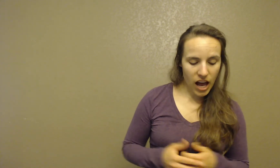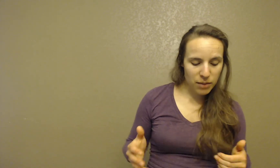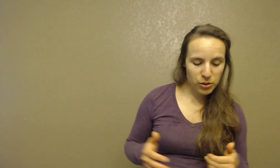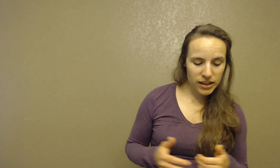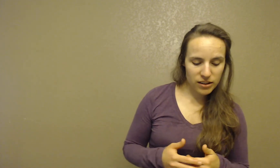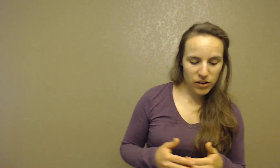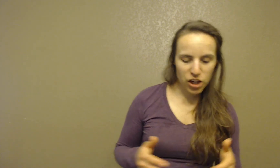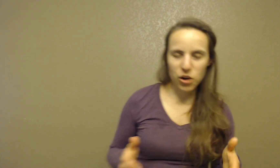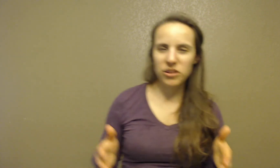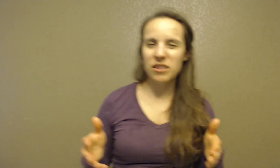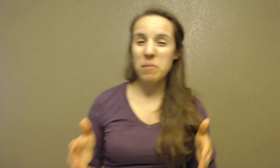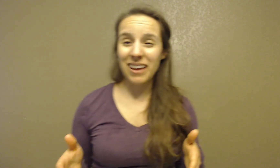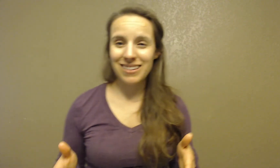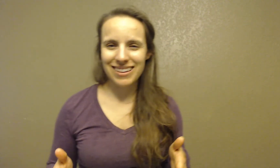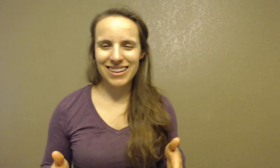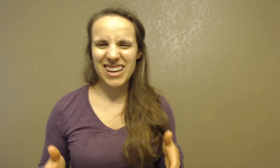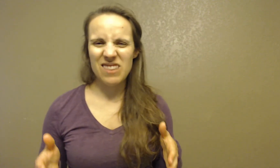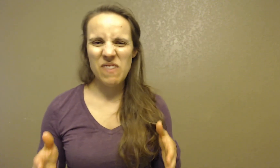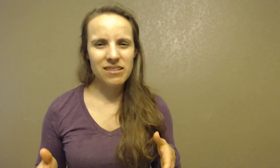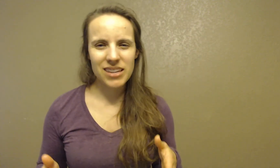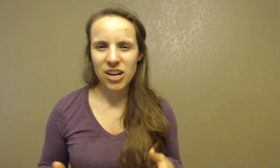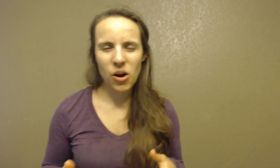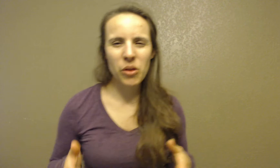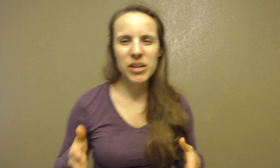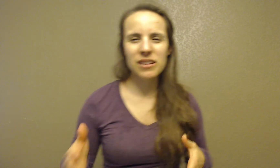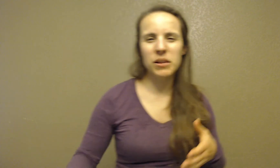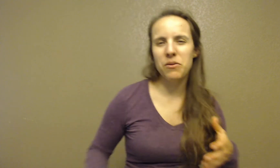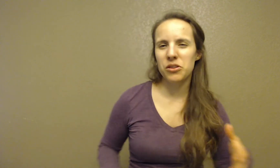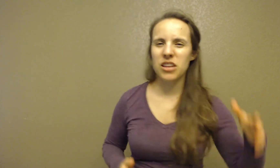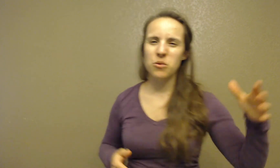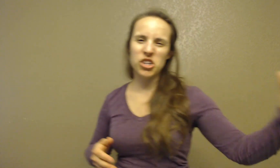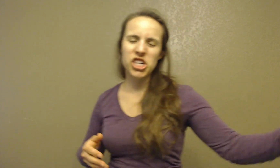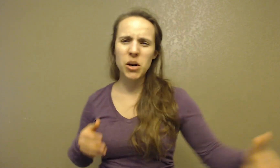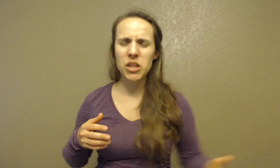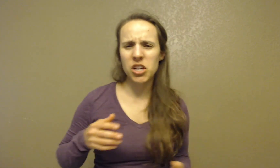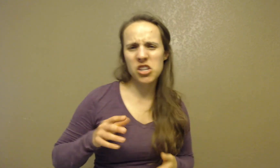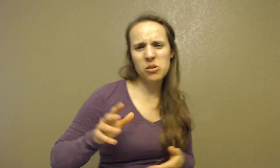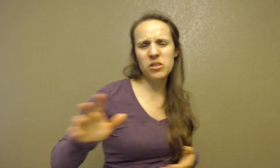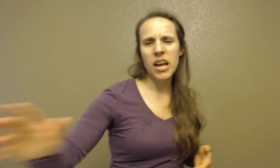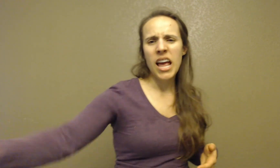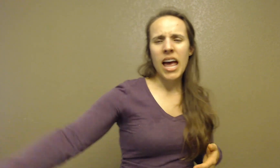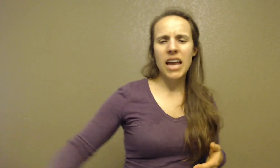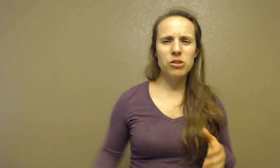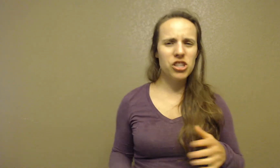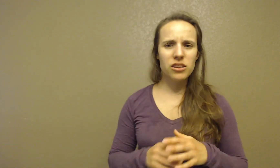high priest, if he could go to Damascus and investigate all these believers that were sharing the good news, and it was just